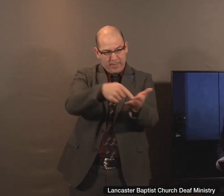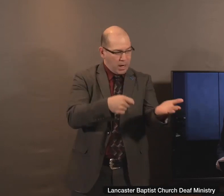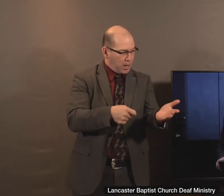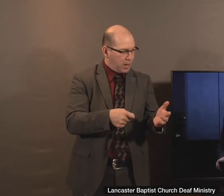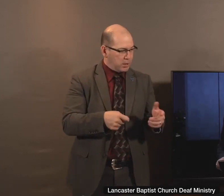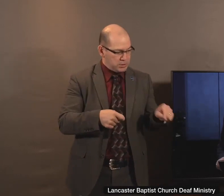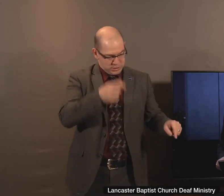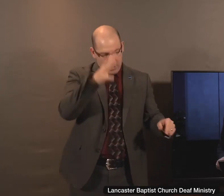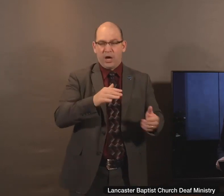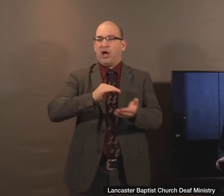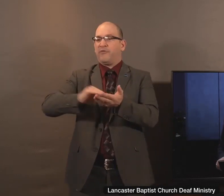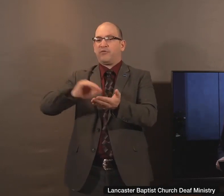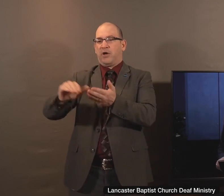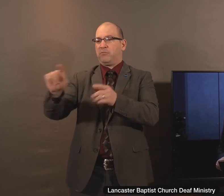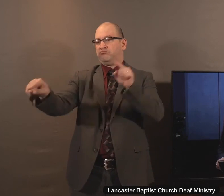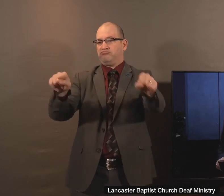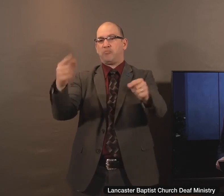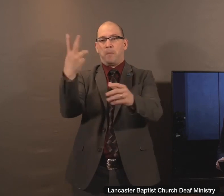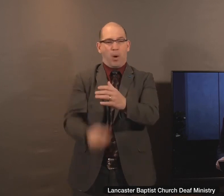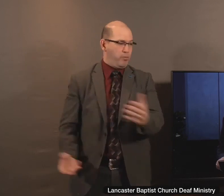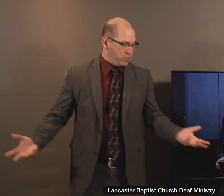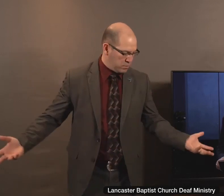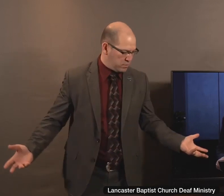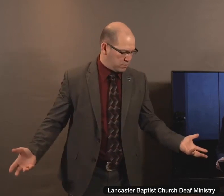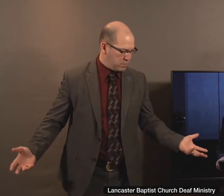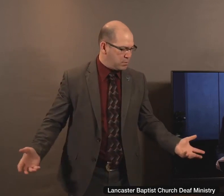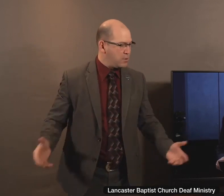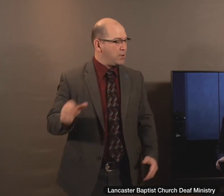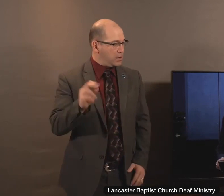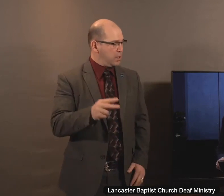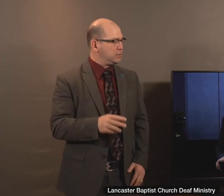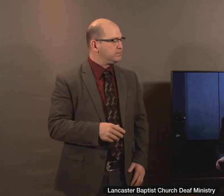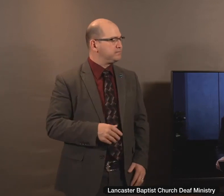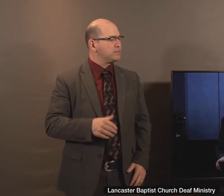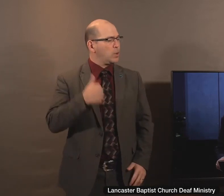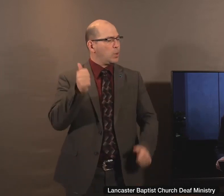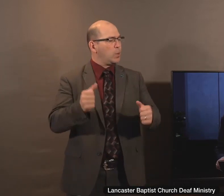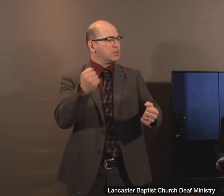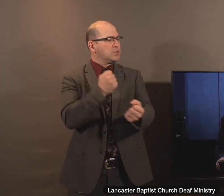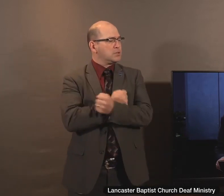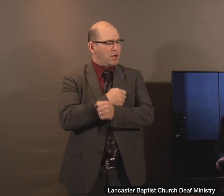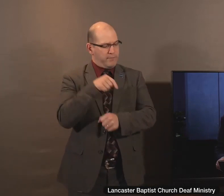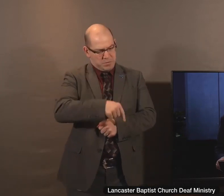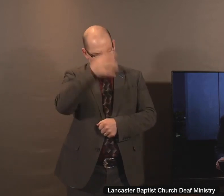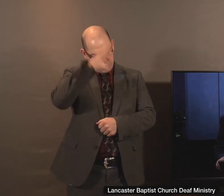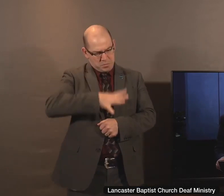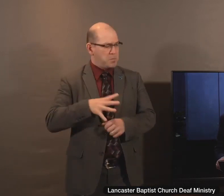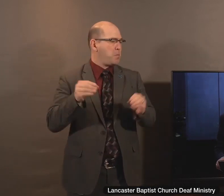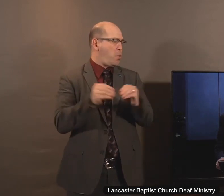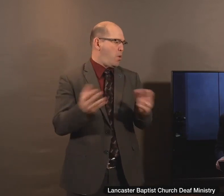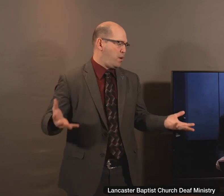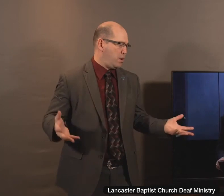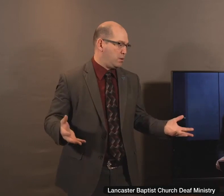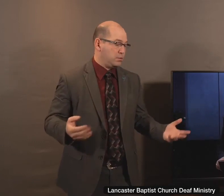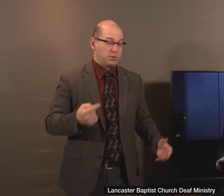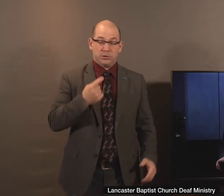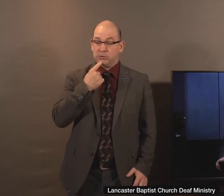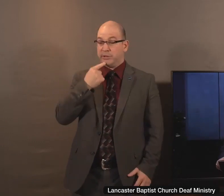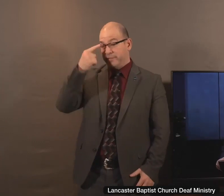frankly forgave them both. Tell me therefore which of them will love him the most. And Simon answered and said, I suppose he that